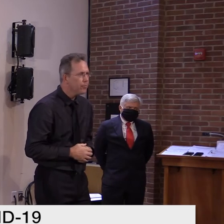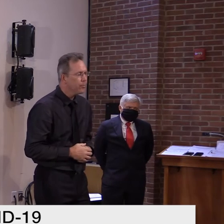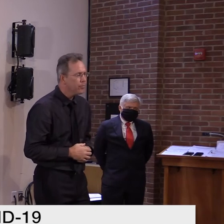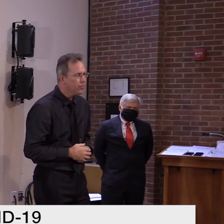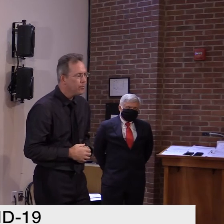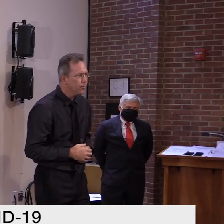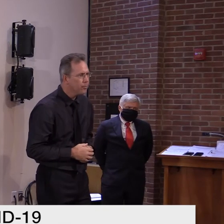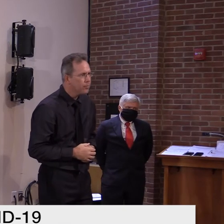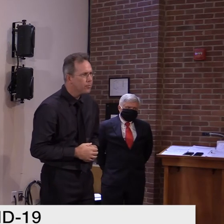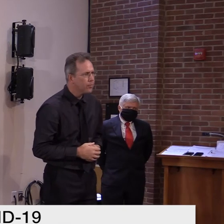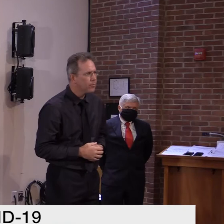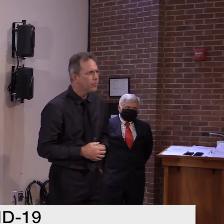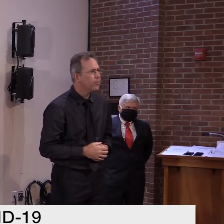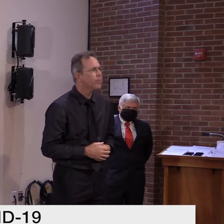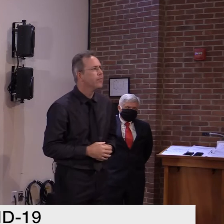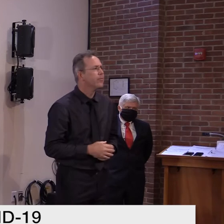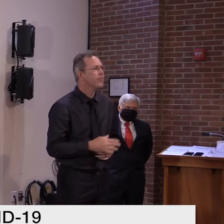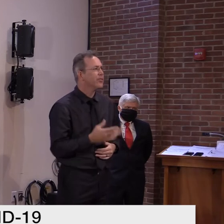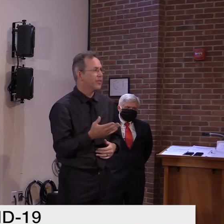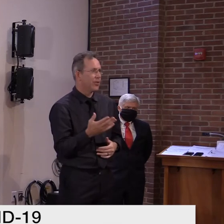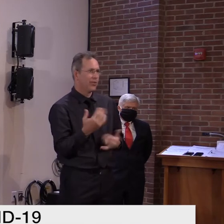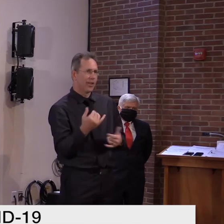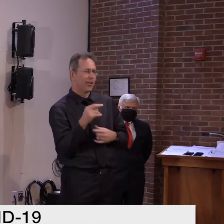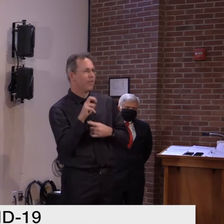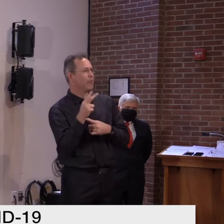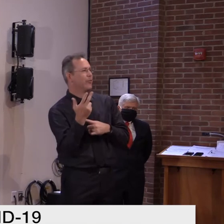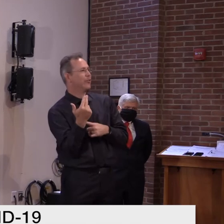the 13th of November. Thank you.